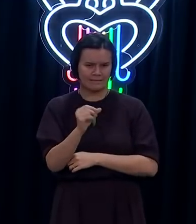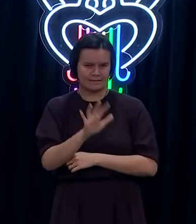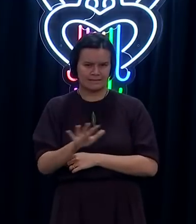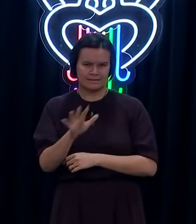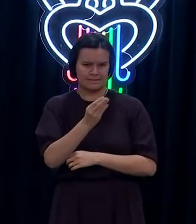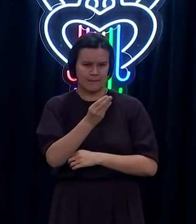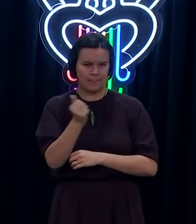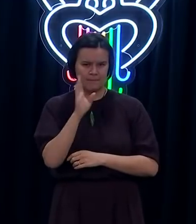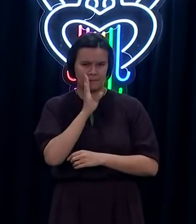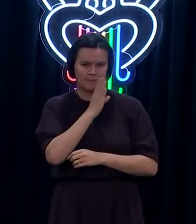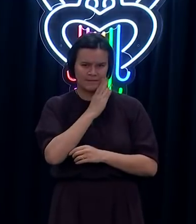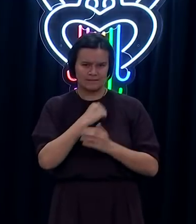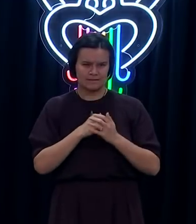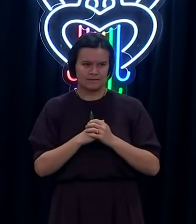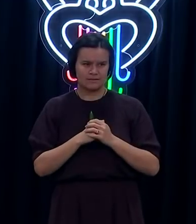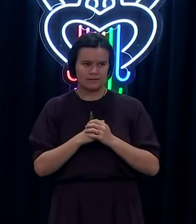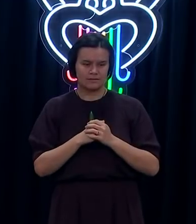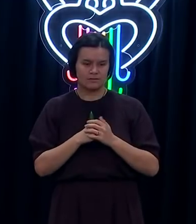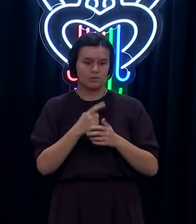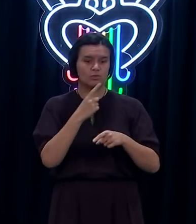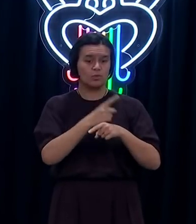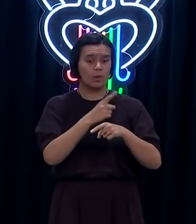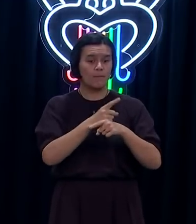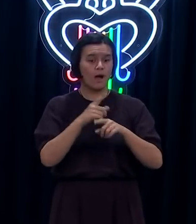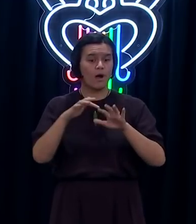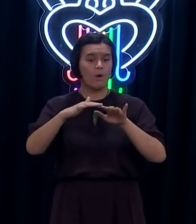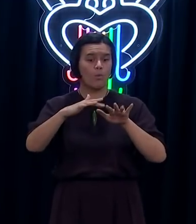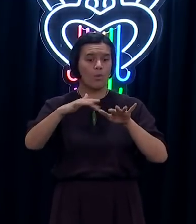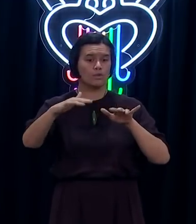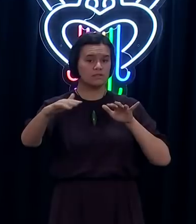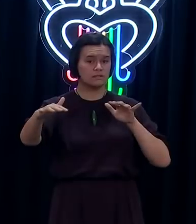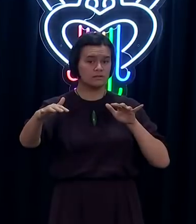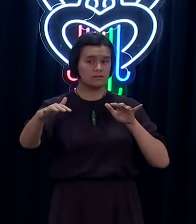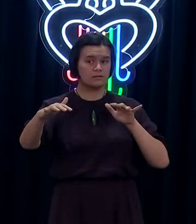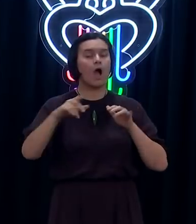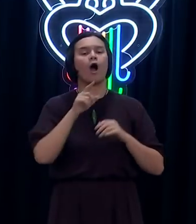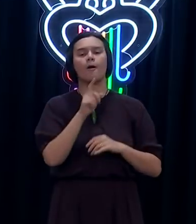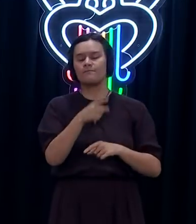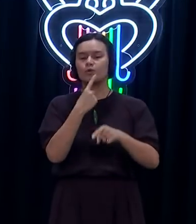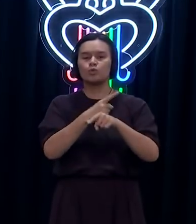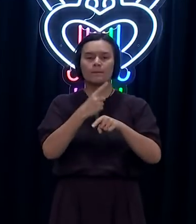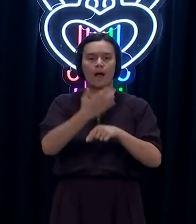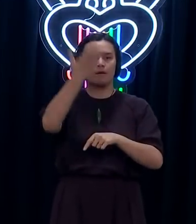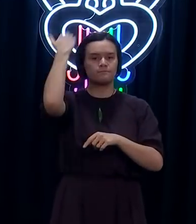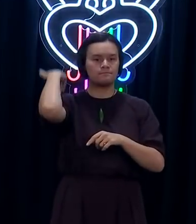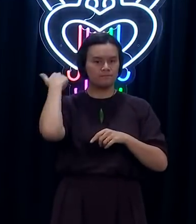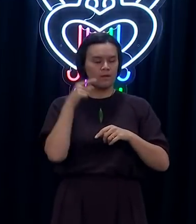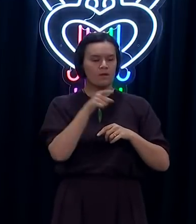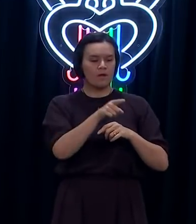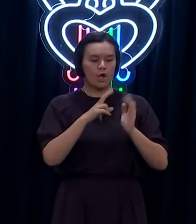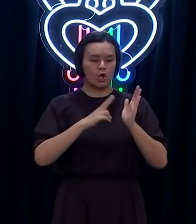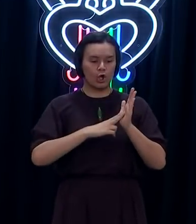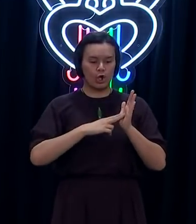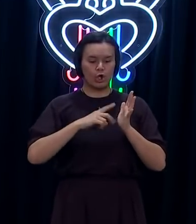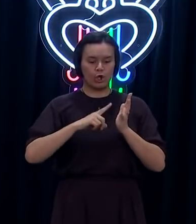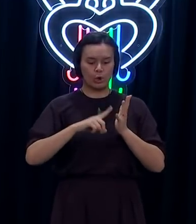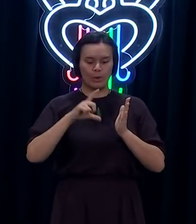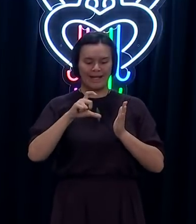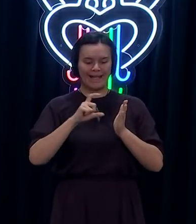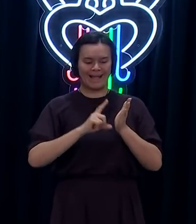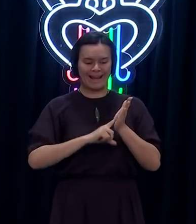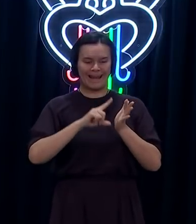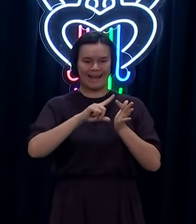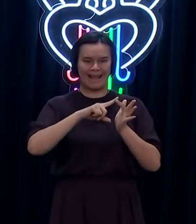allowing into our internal waters or indeed supporting vessels that are indeed fully or partially powered by nuclear